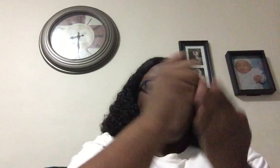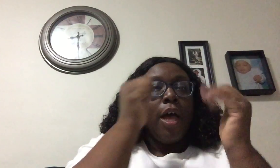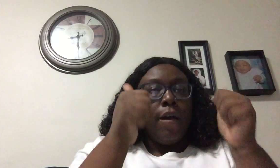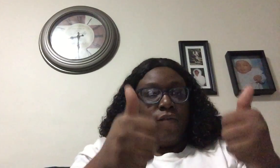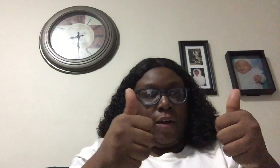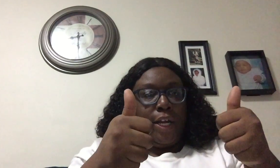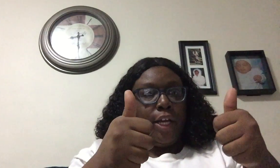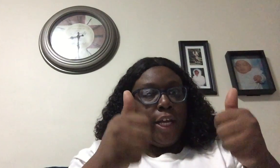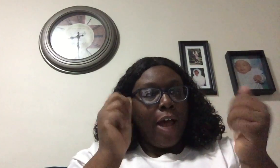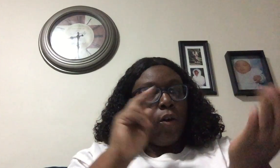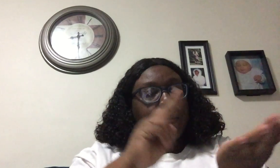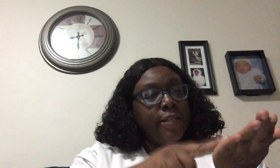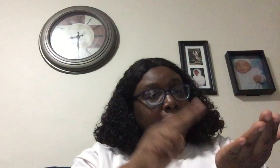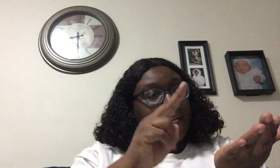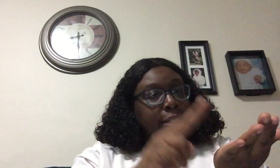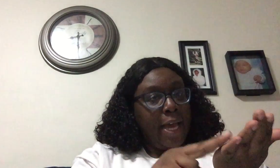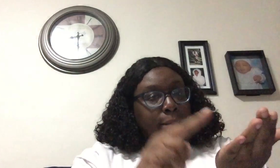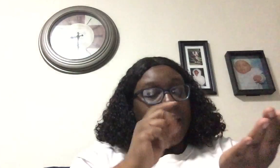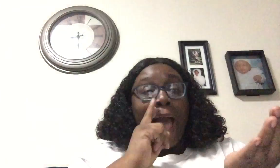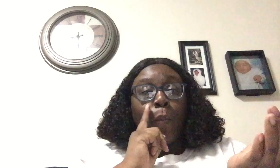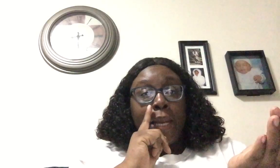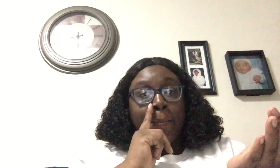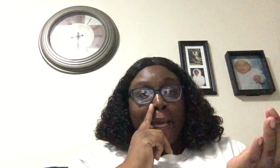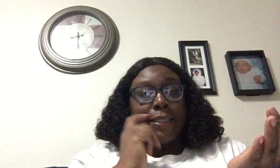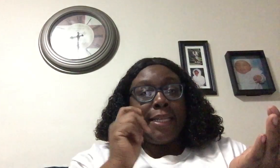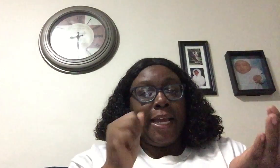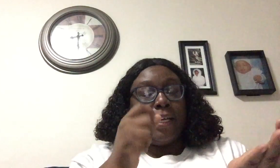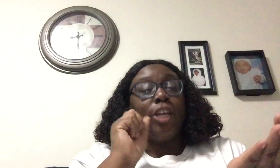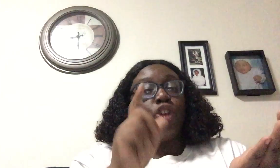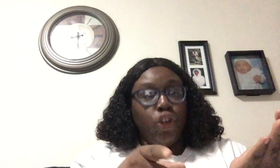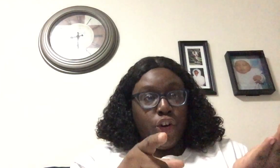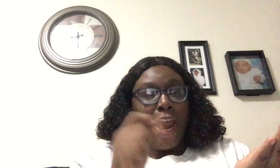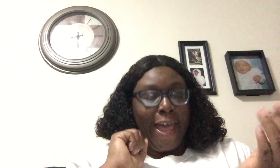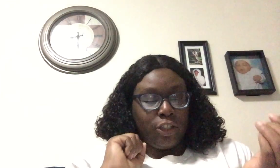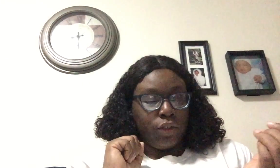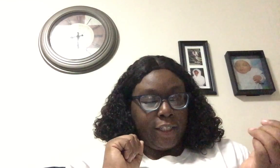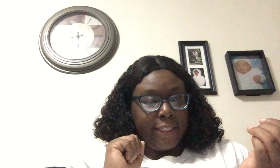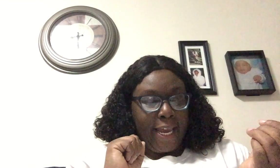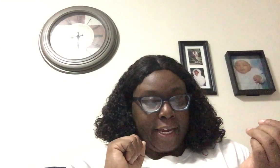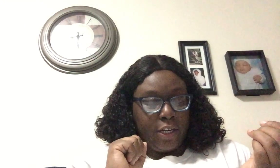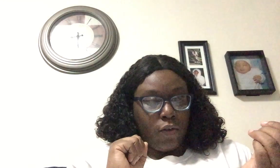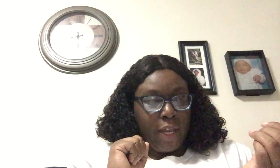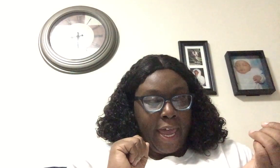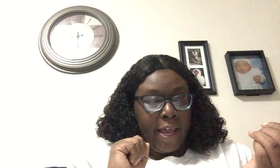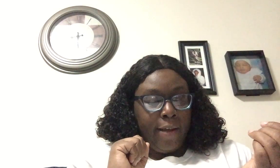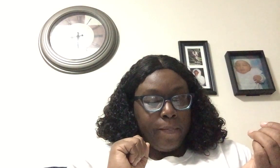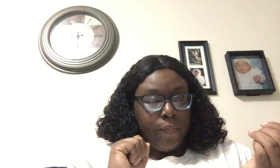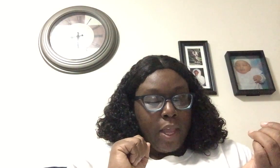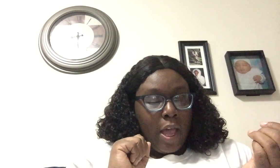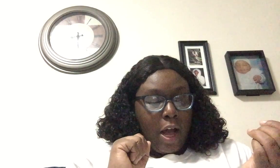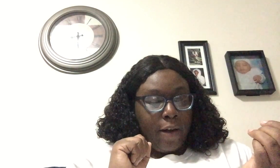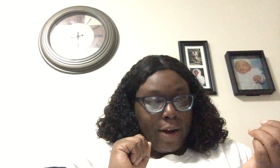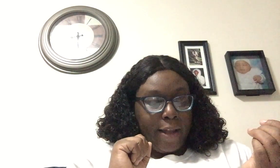Very good. I hope the second time that when I'm not saying it, you're actually saying it, okay? All right,